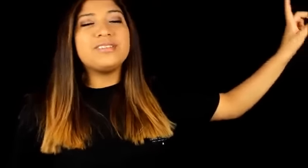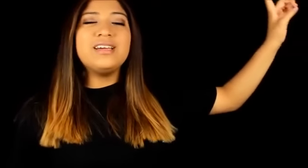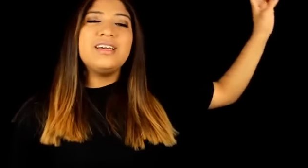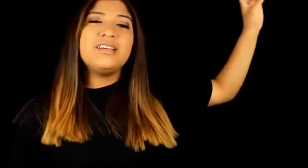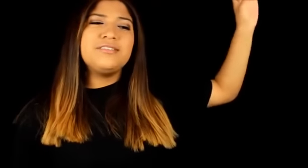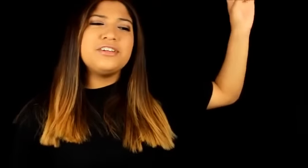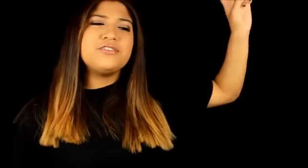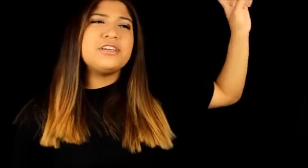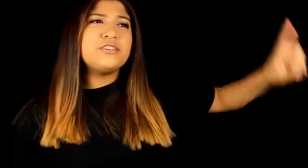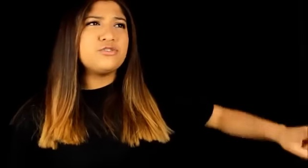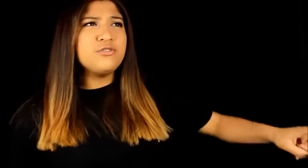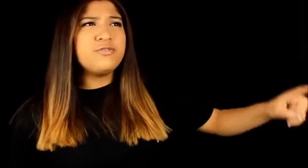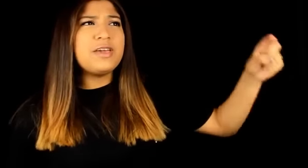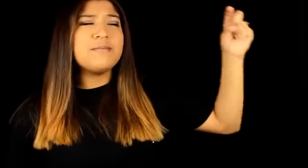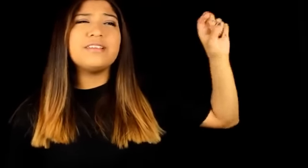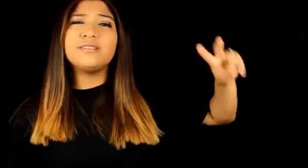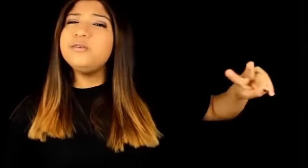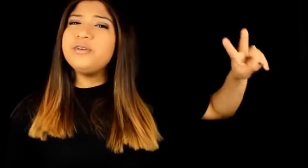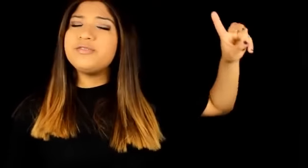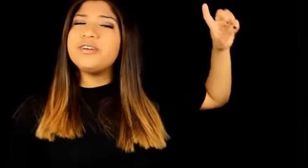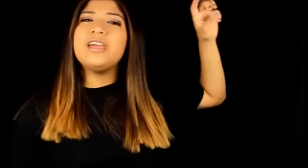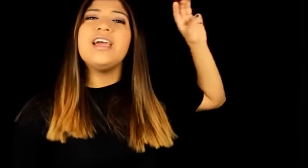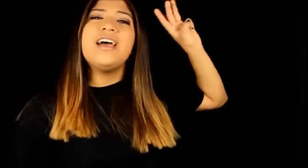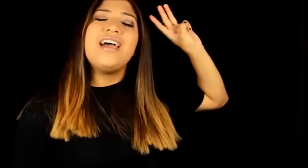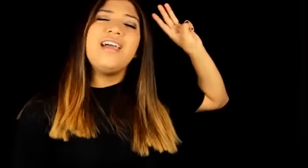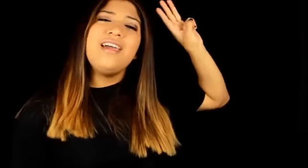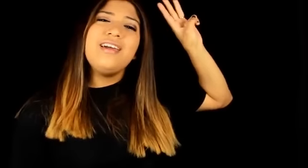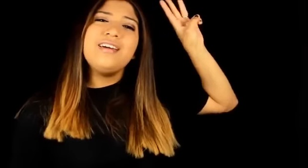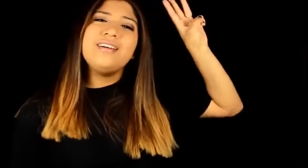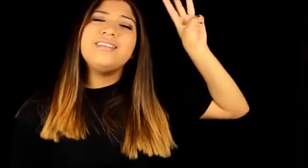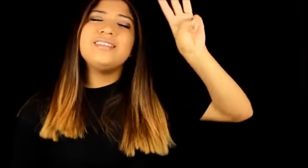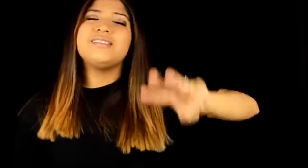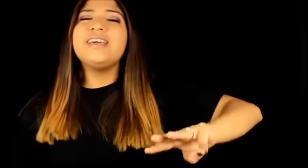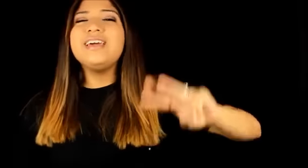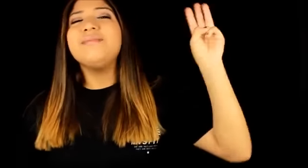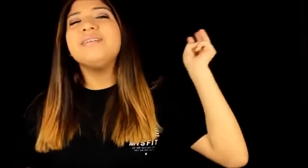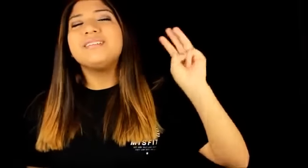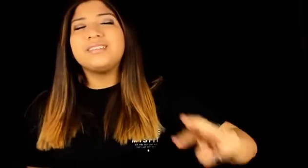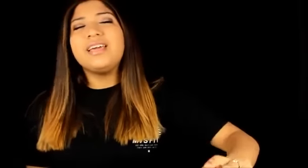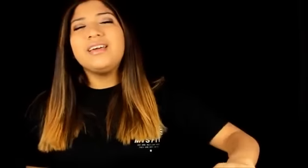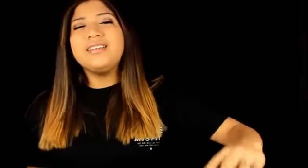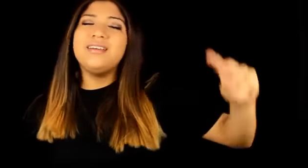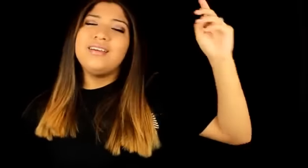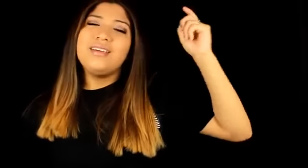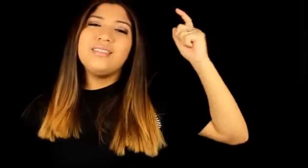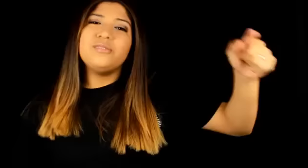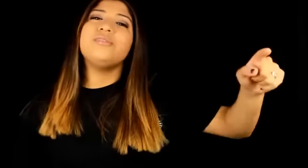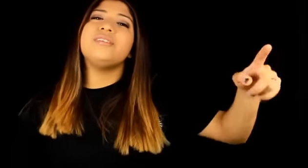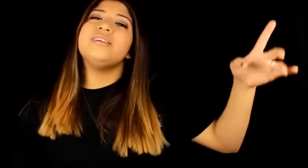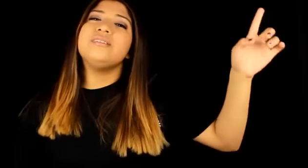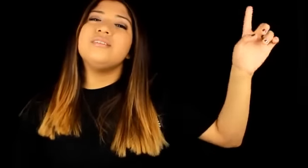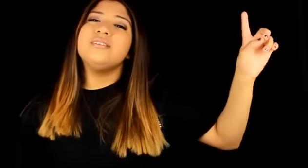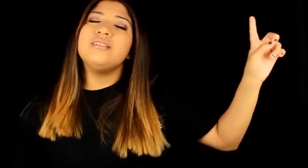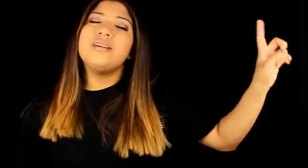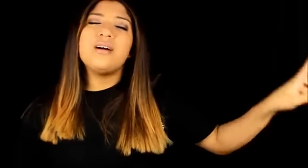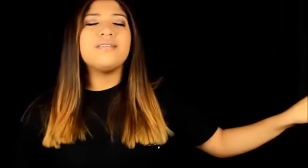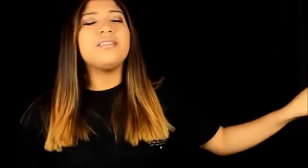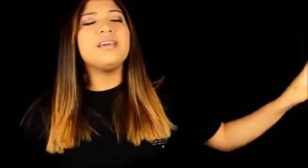and it's featuring Drew Famous Louis Free and Sam Stan and this was a single off of the